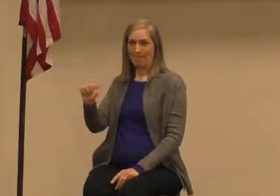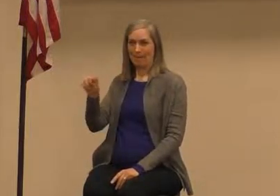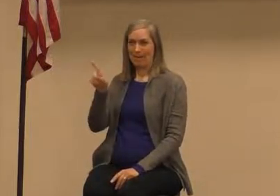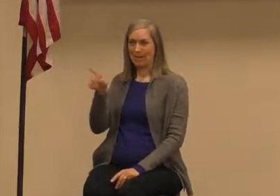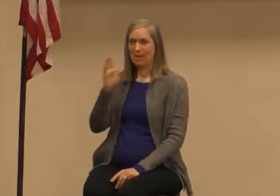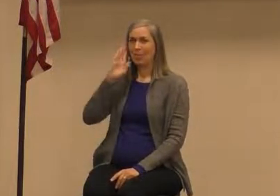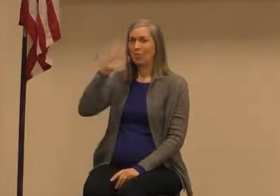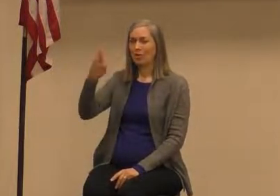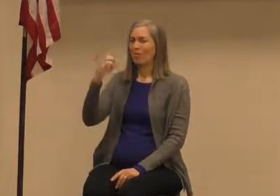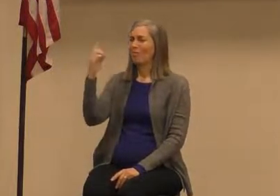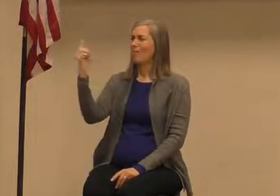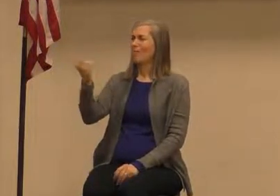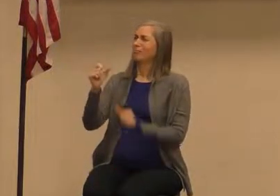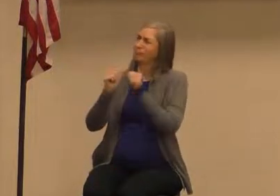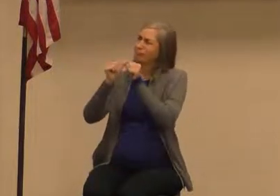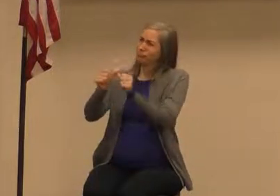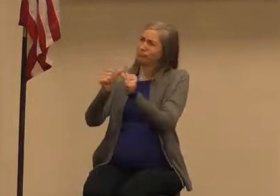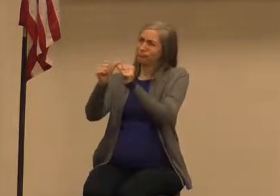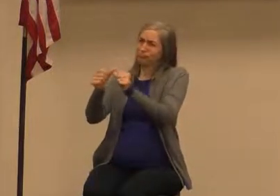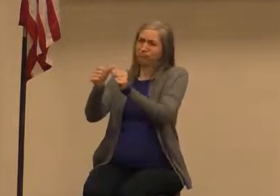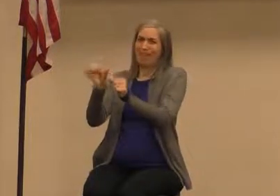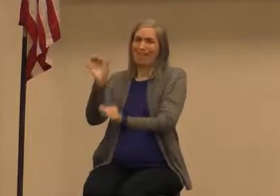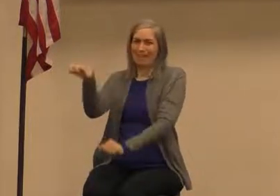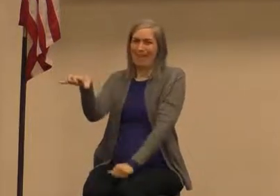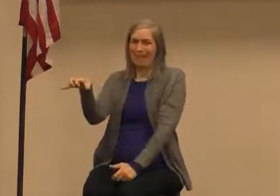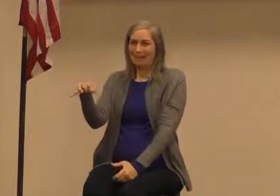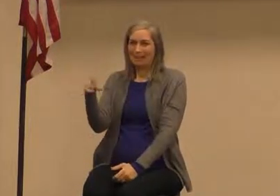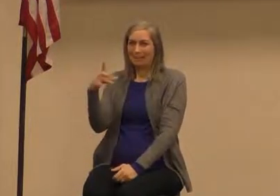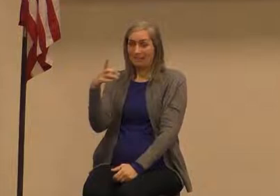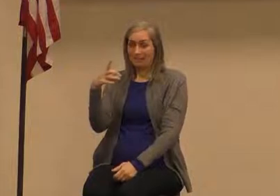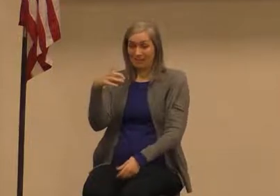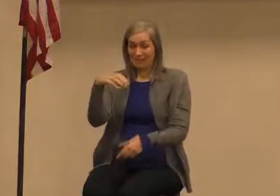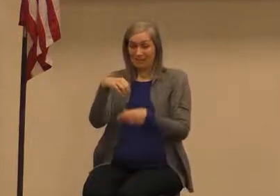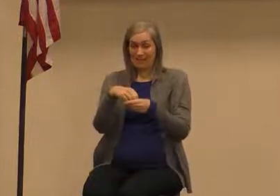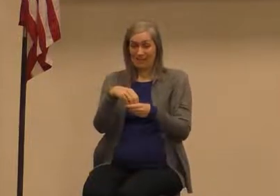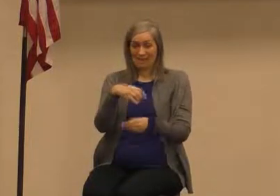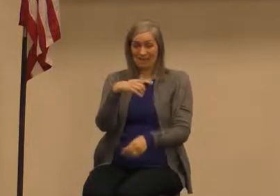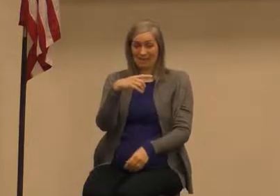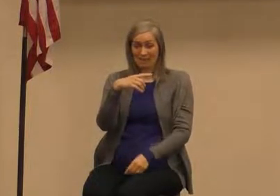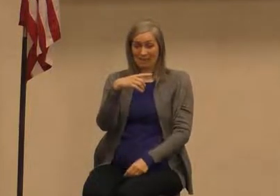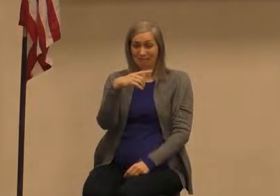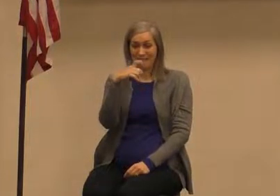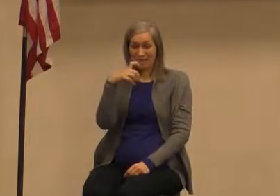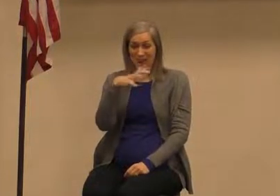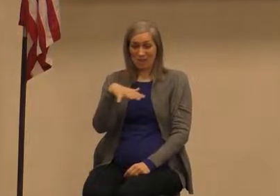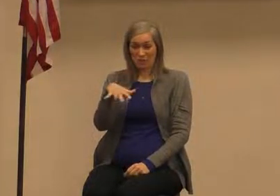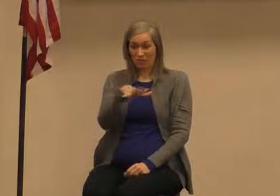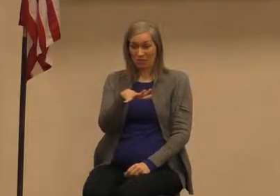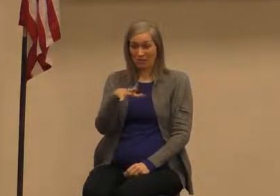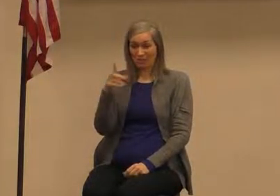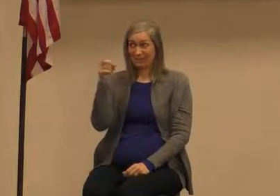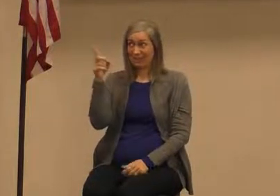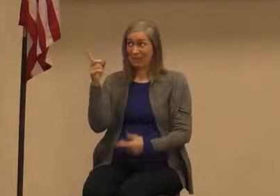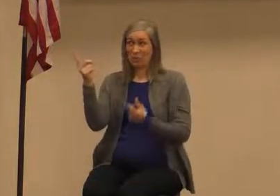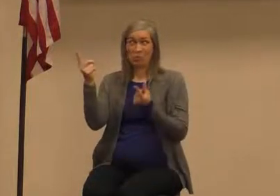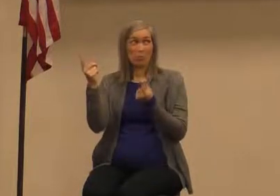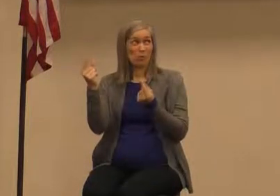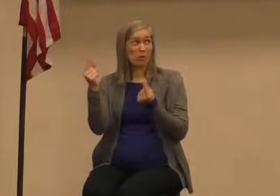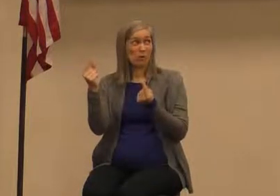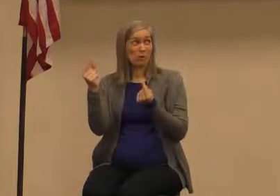be he provided food for them in the desert I totally forgot about my slides here look at that